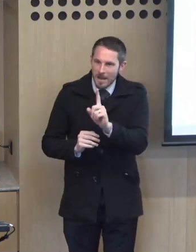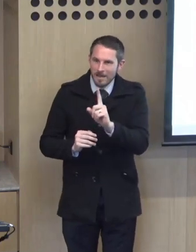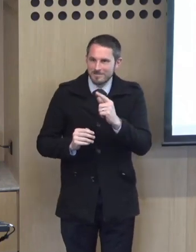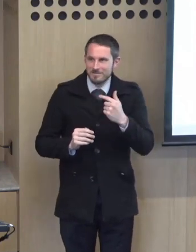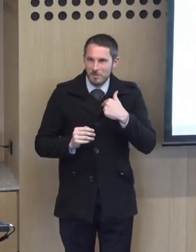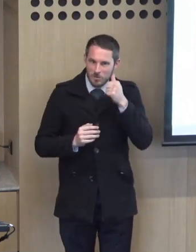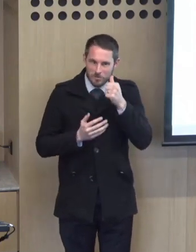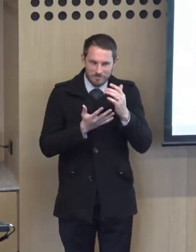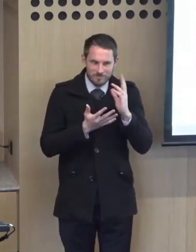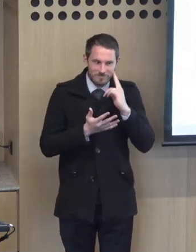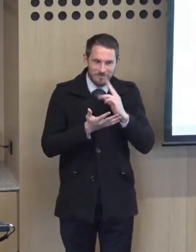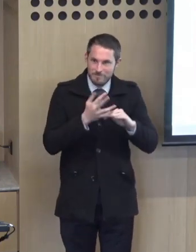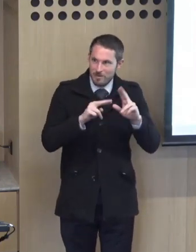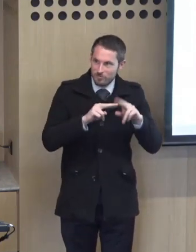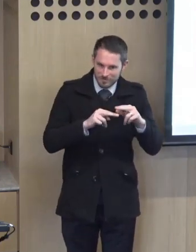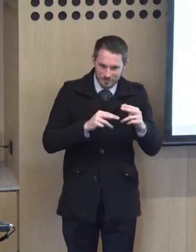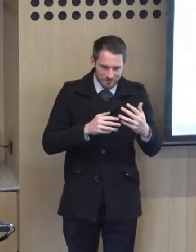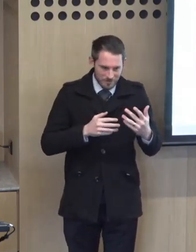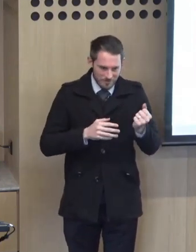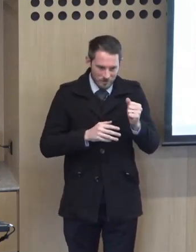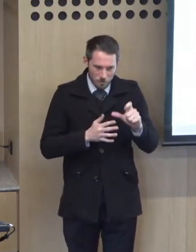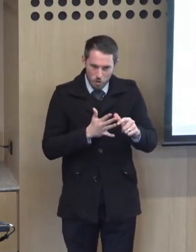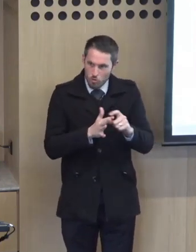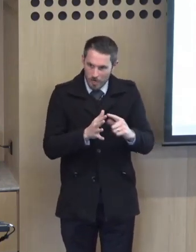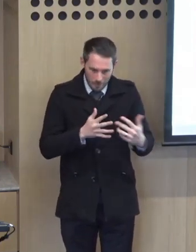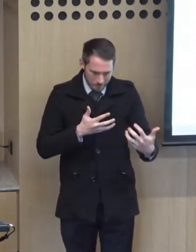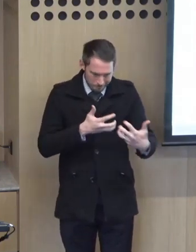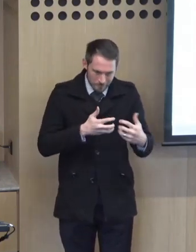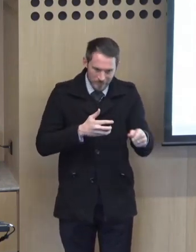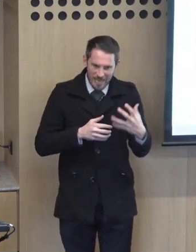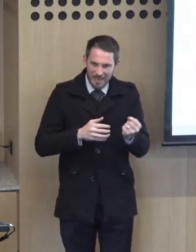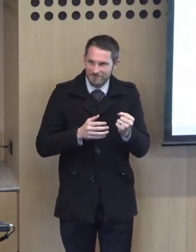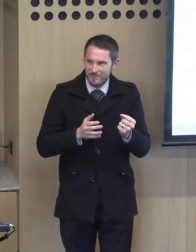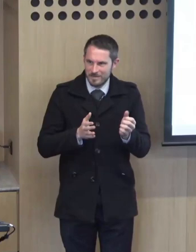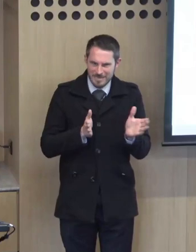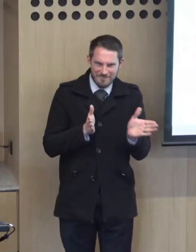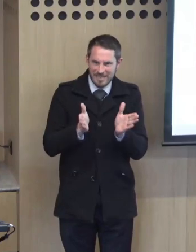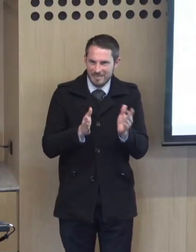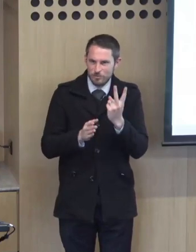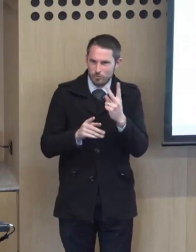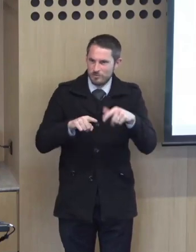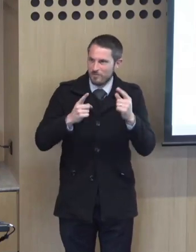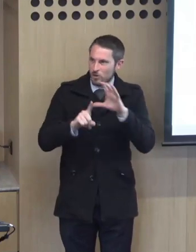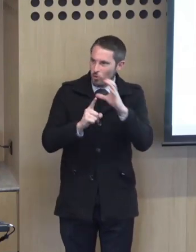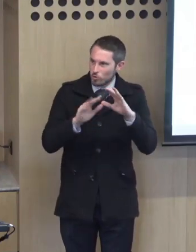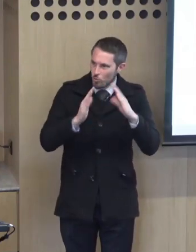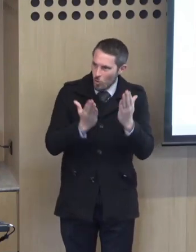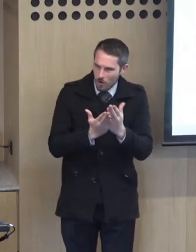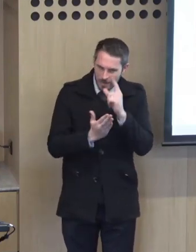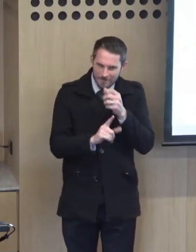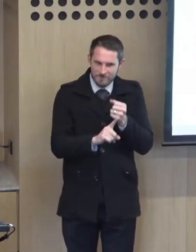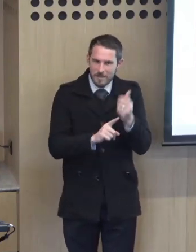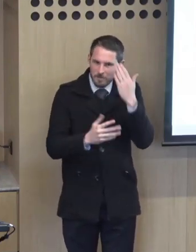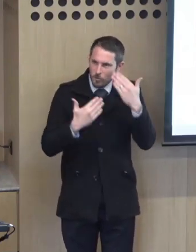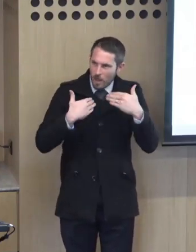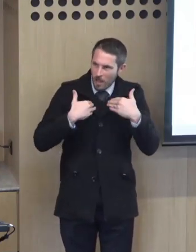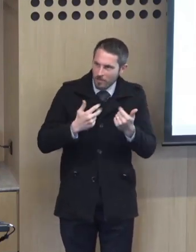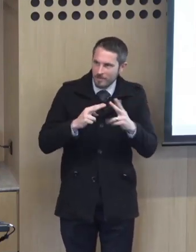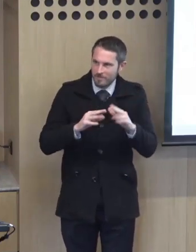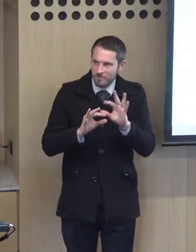person with deaf parents that makes interesting so i grew up in a deaf family and as a person who's hearing i had to navigate a couple of cultures it was really interesting and it did